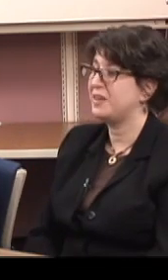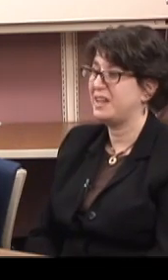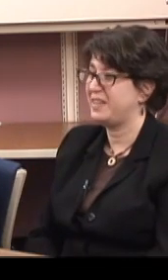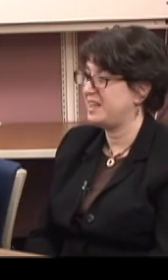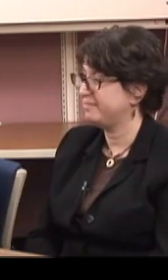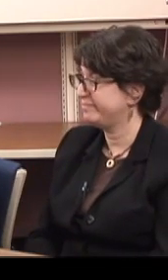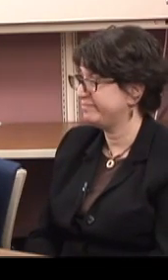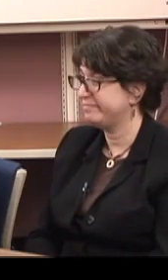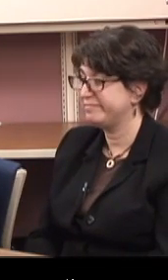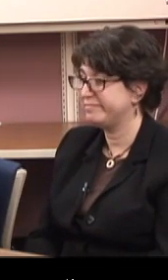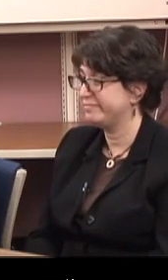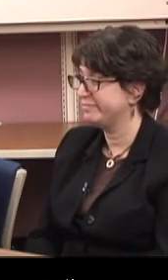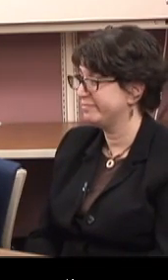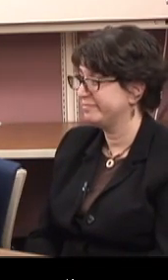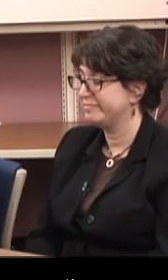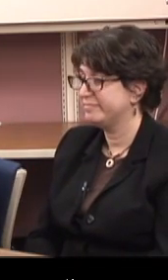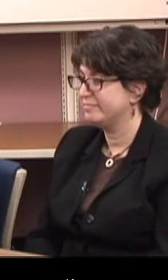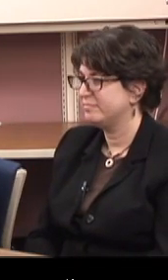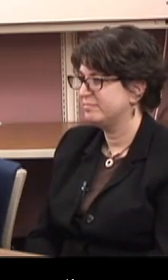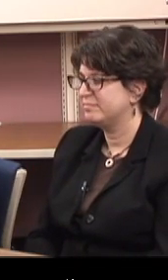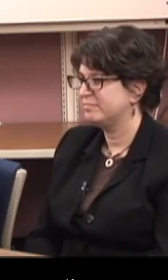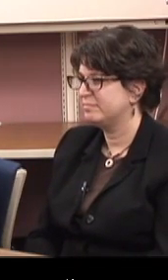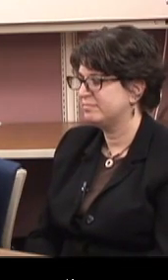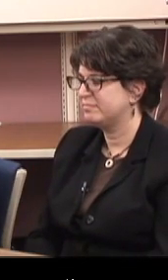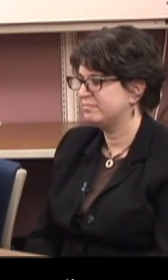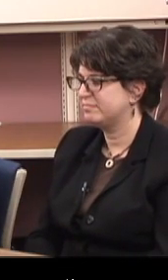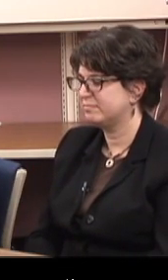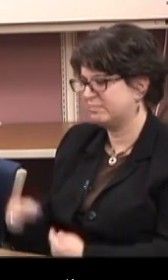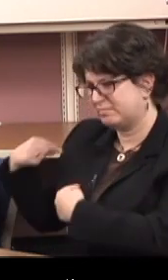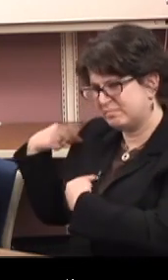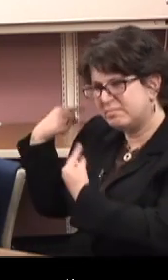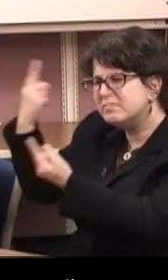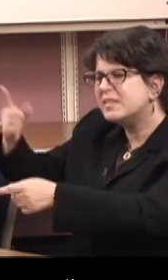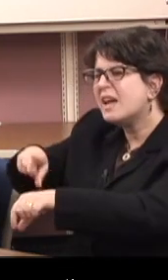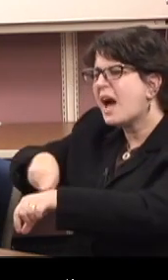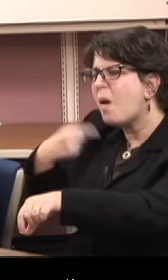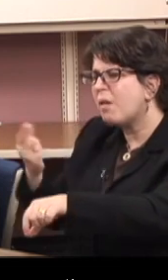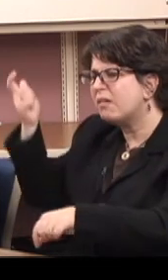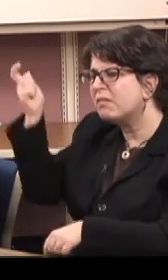No. don't have any. Hmm. How long have you been on the SSDI?